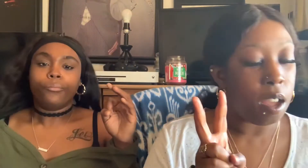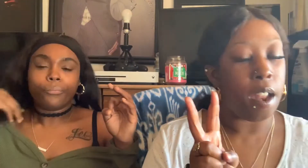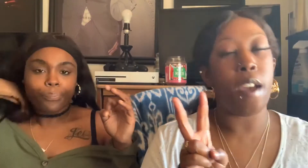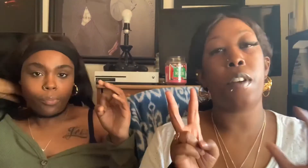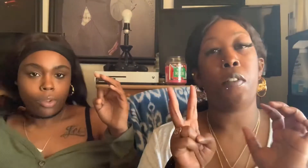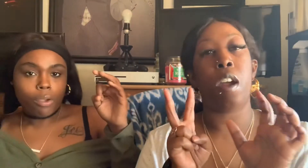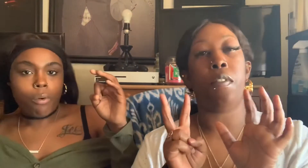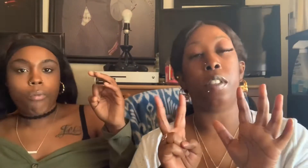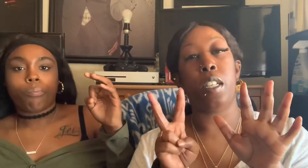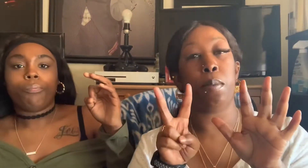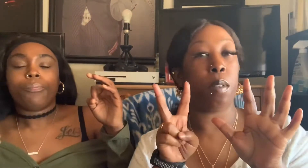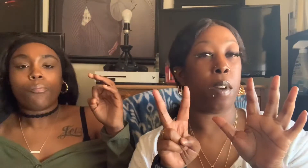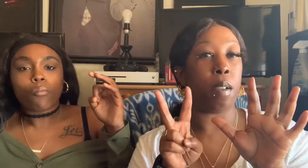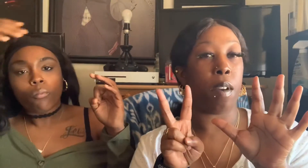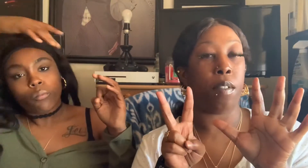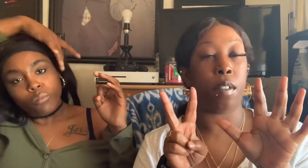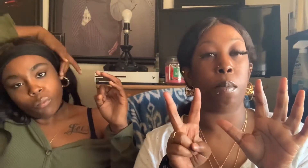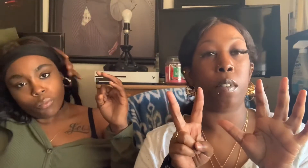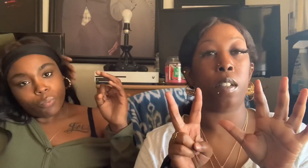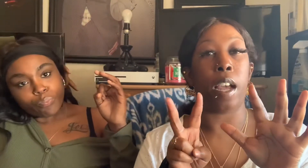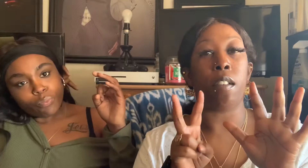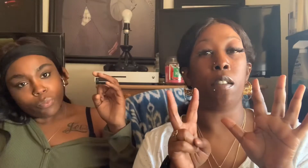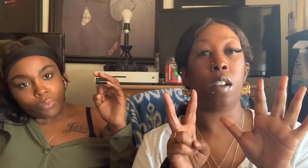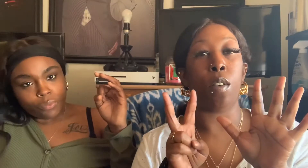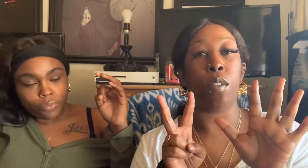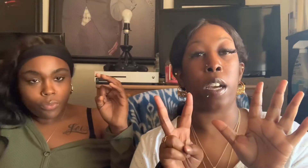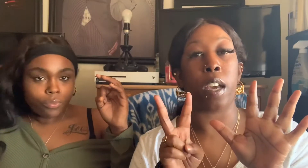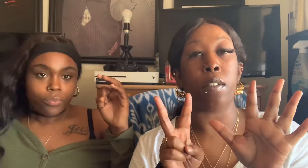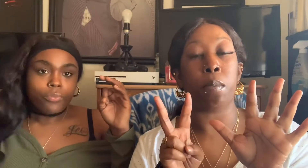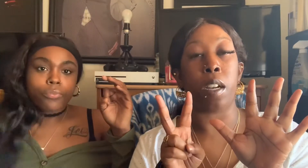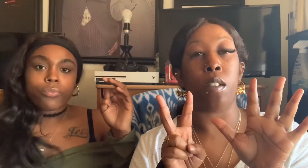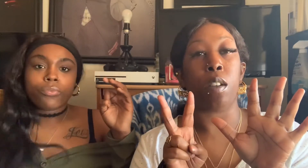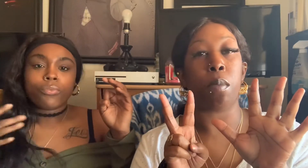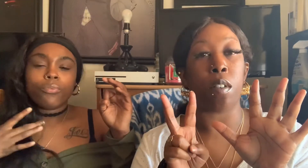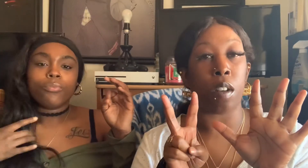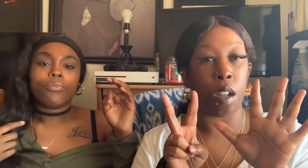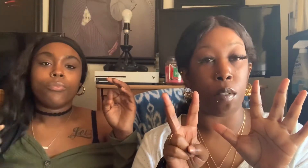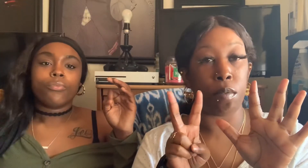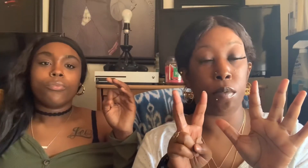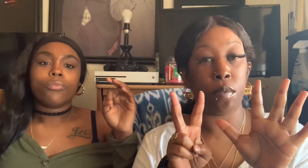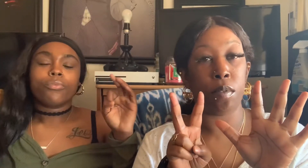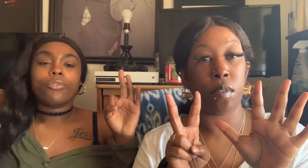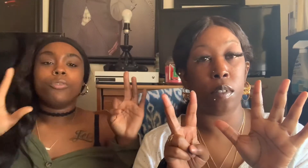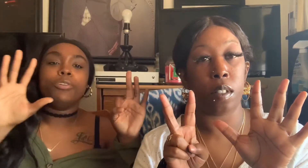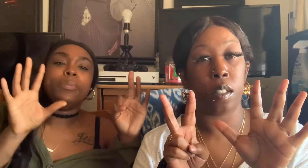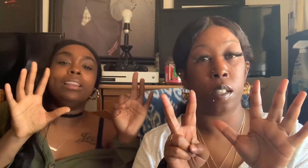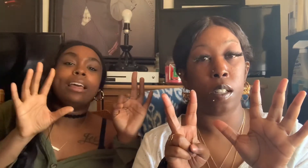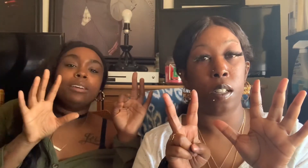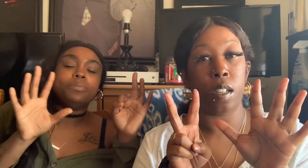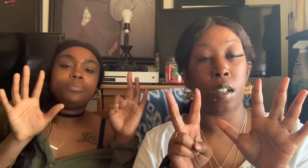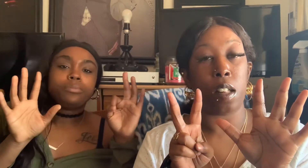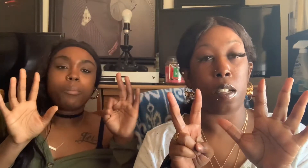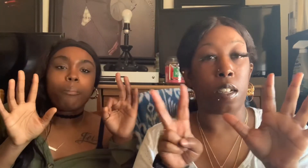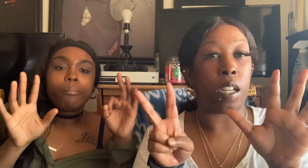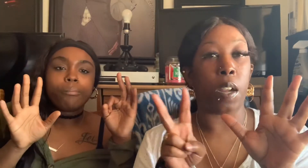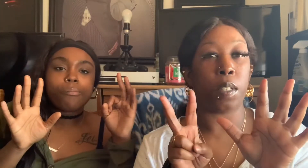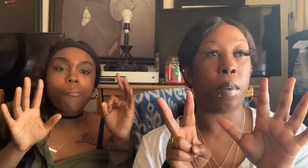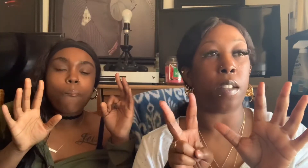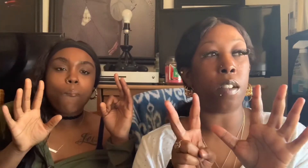Never have I ever slip somebody my phone number. Like on the low. If I gave somebody your number on the low. What do mean like? If I gave somebody your number